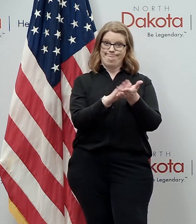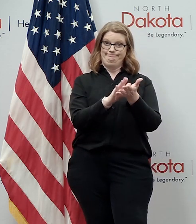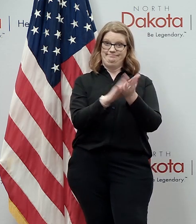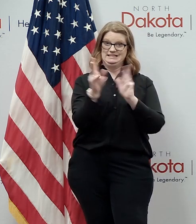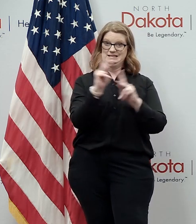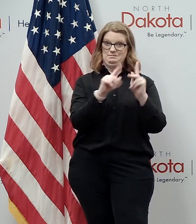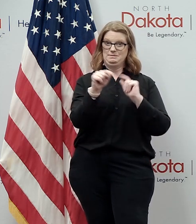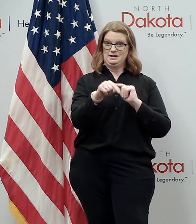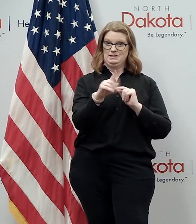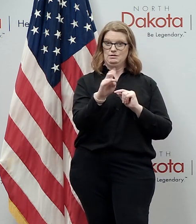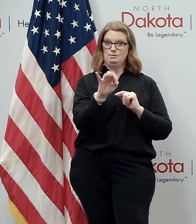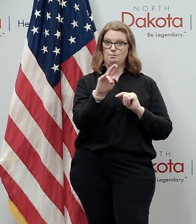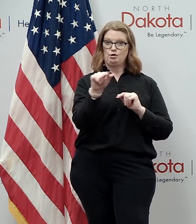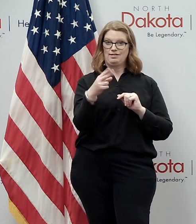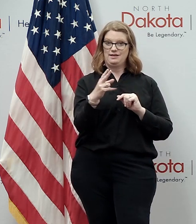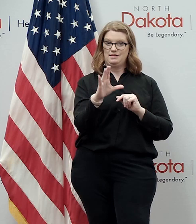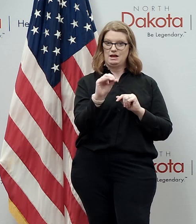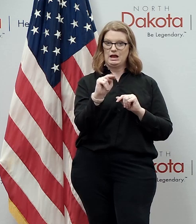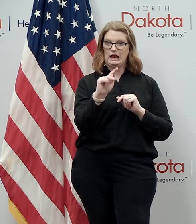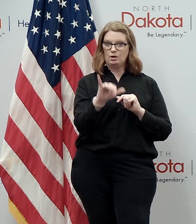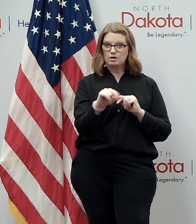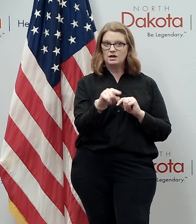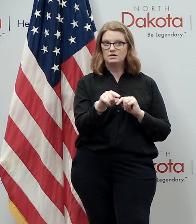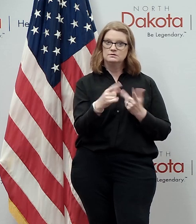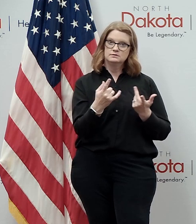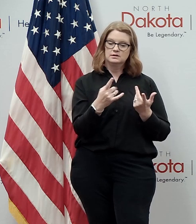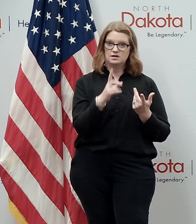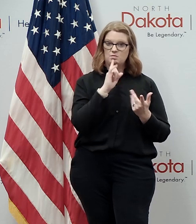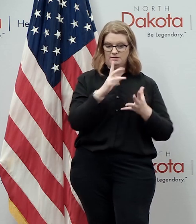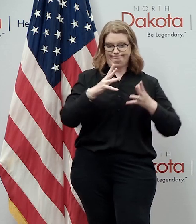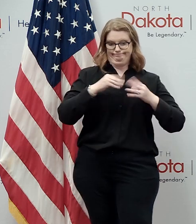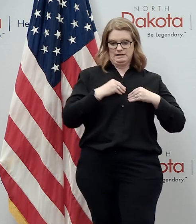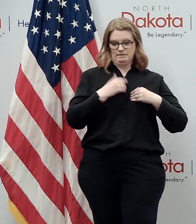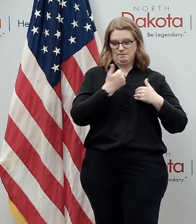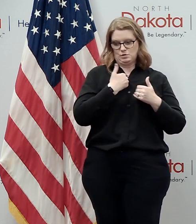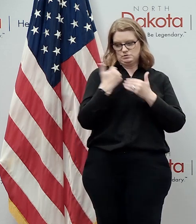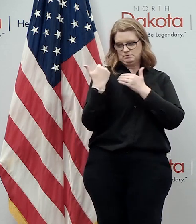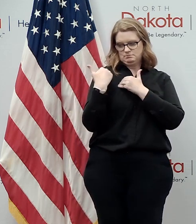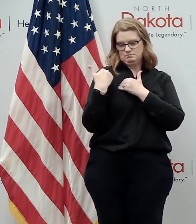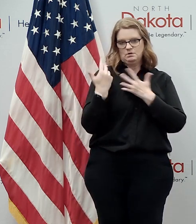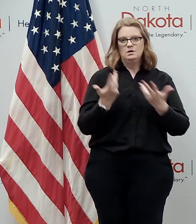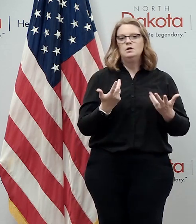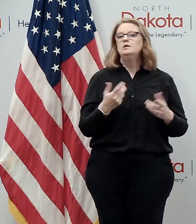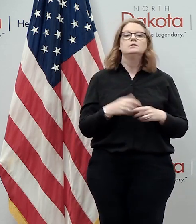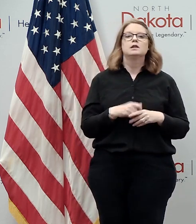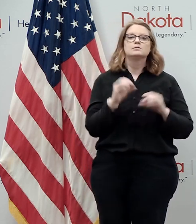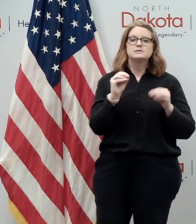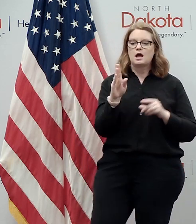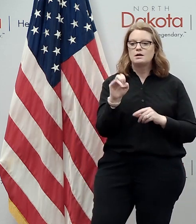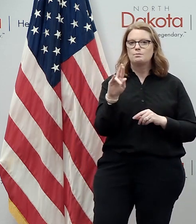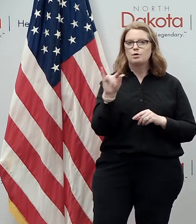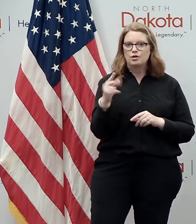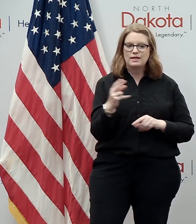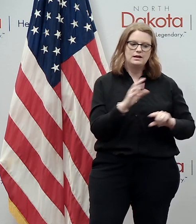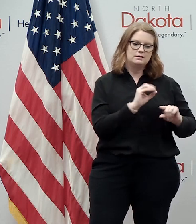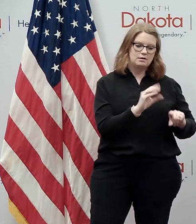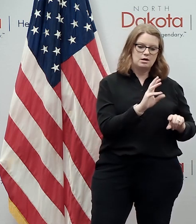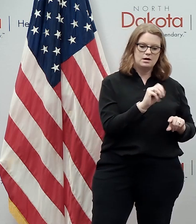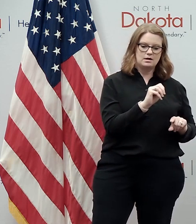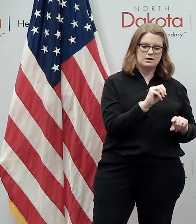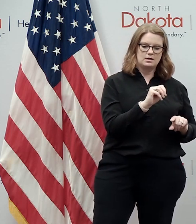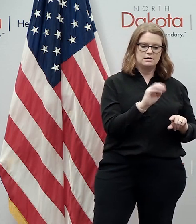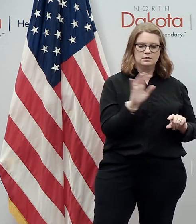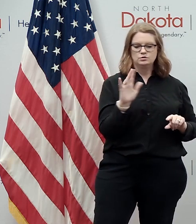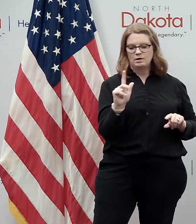is one of those uh one of those reasons but when we say we've got none in burley and none in morton and you know 23 in